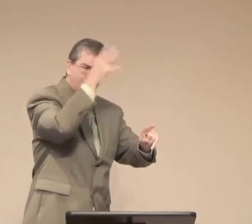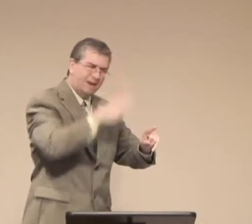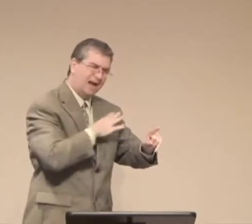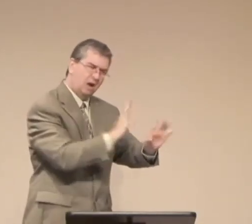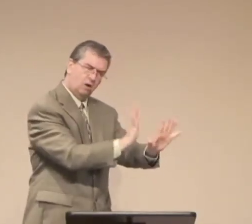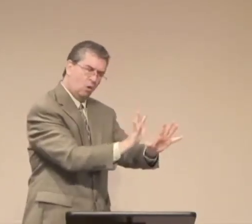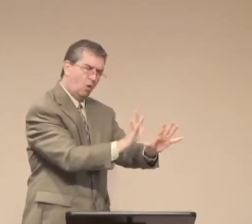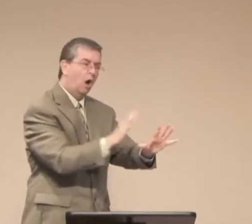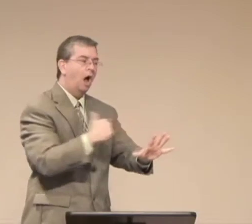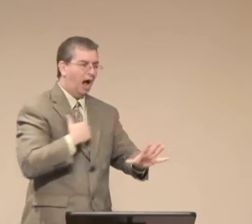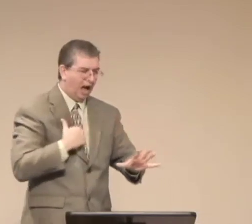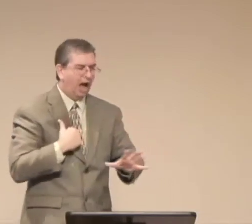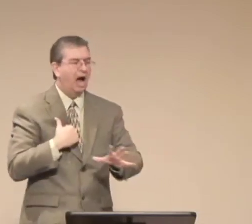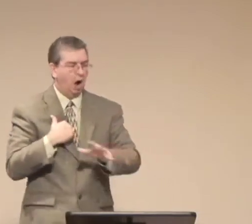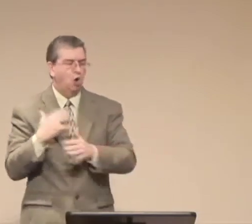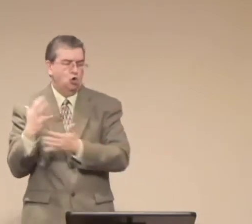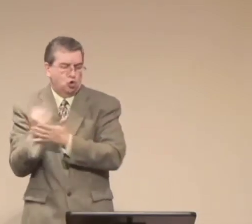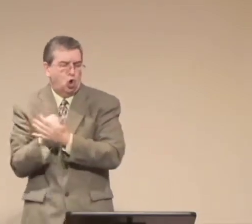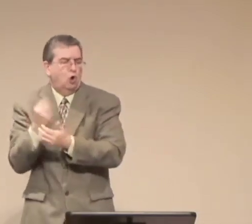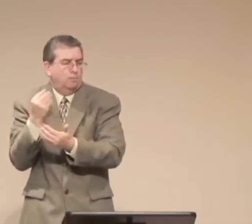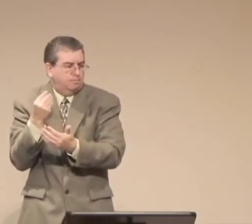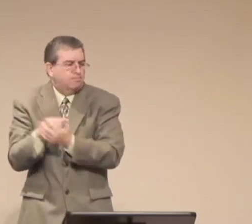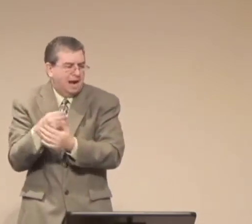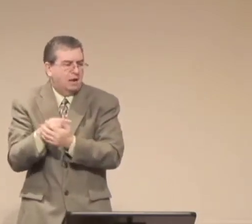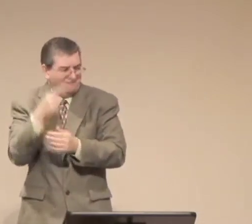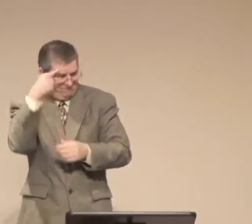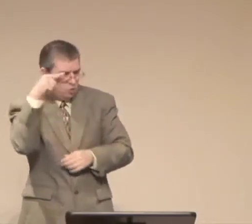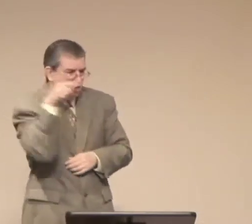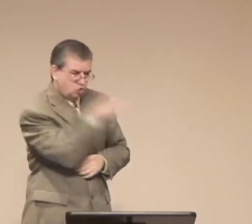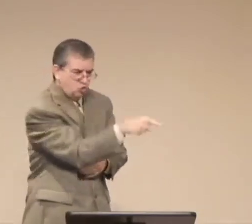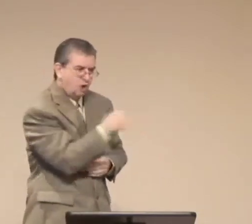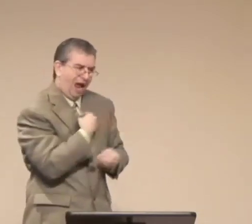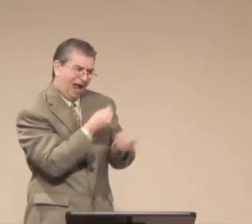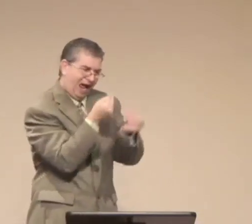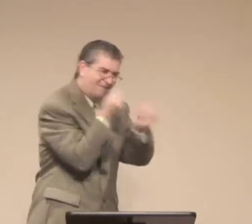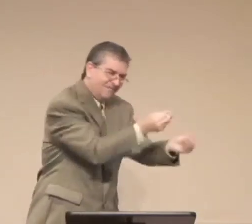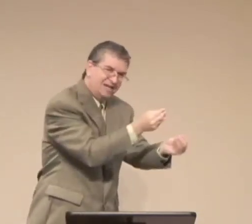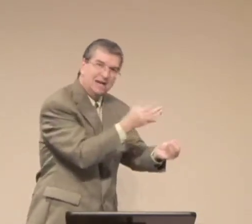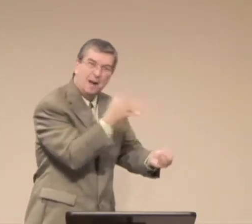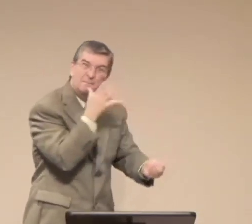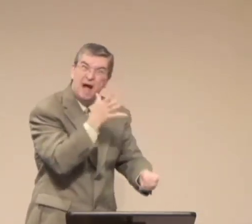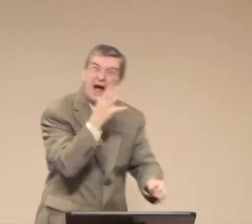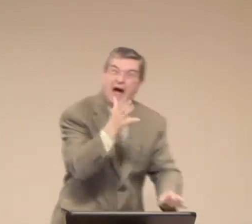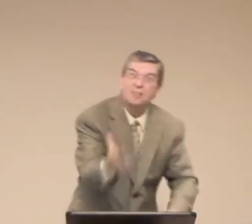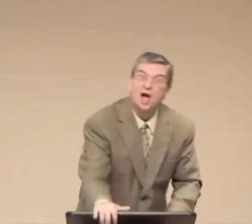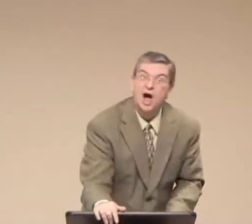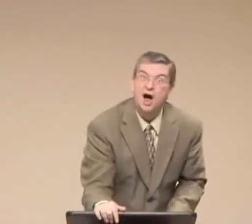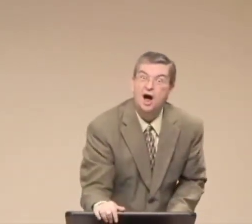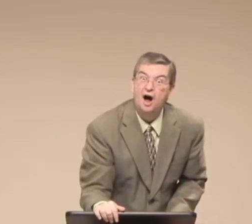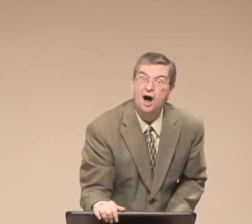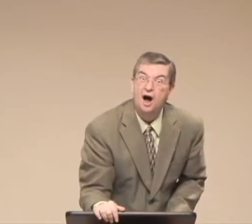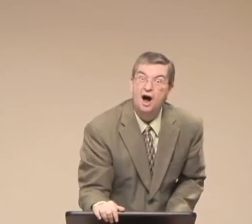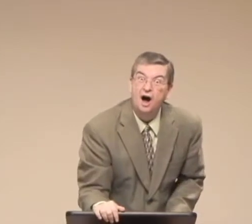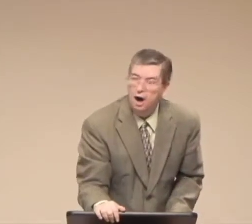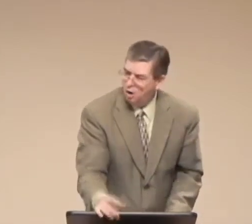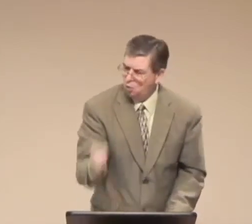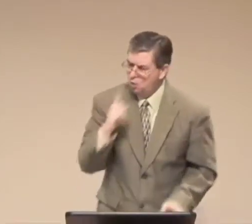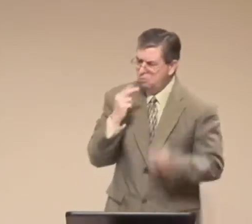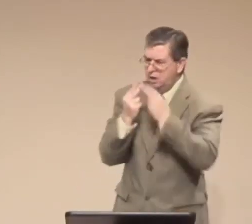And he begged his mom not to go out and do that. And she said, I'll get money, mom. I'll take care of